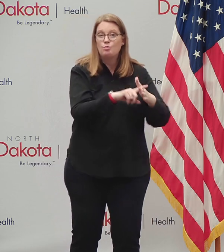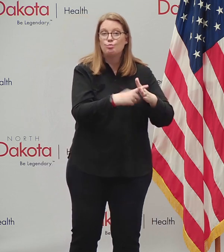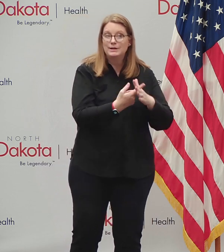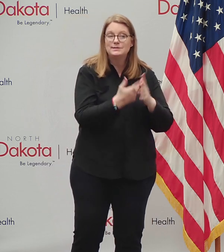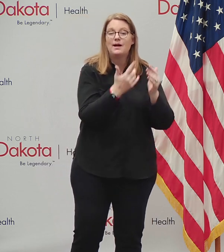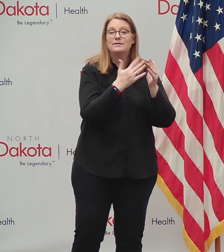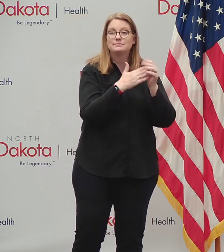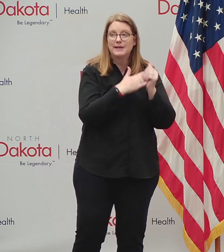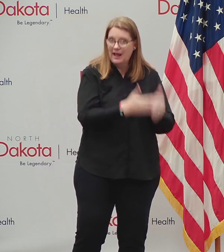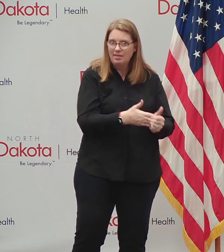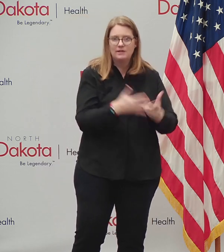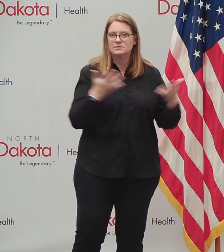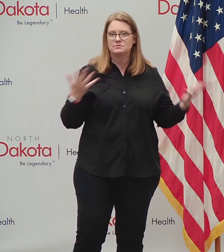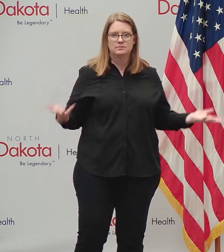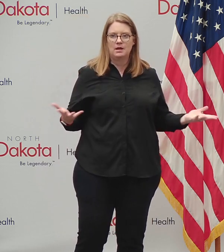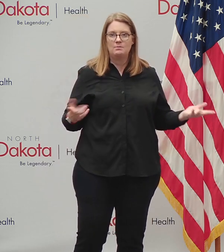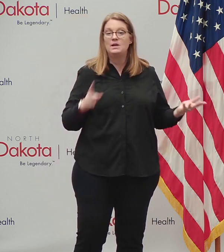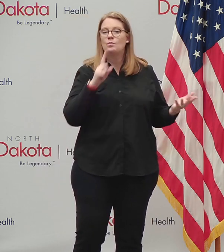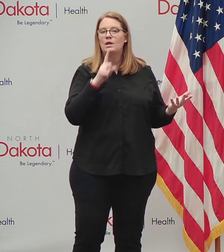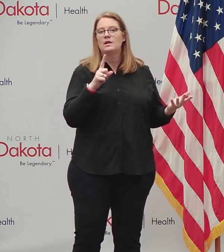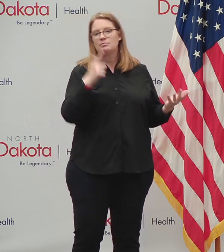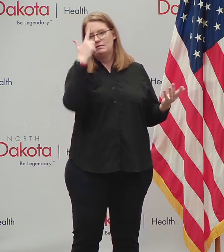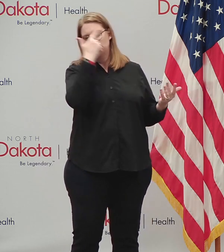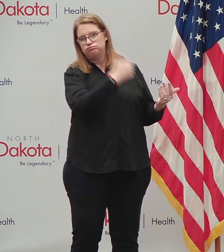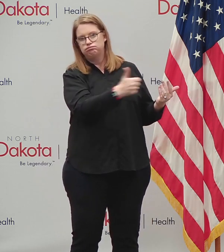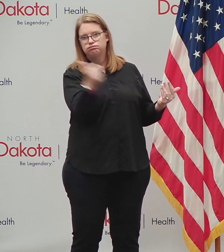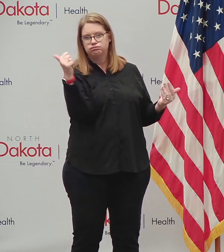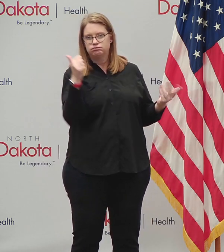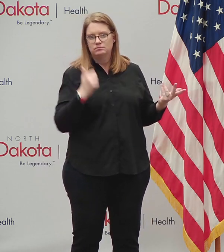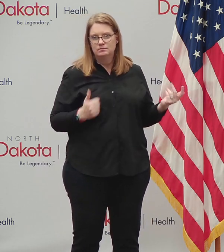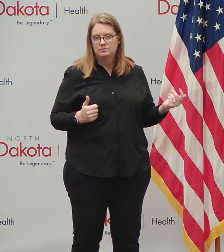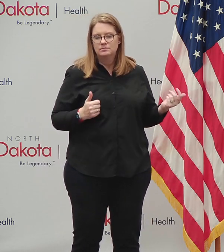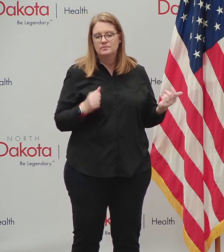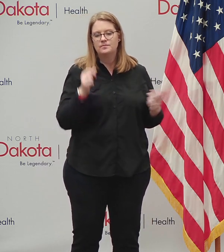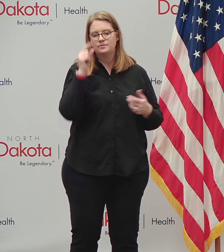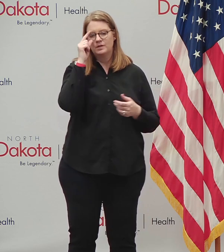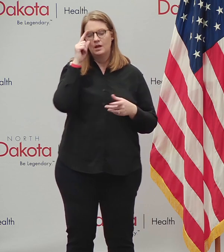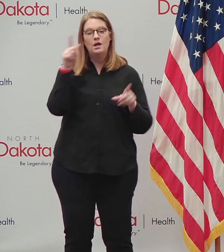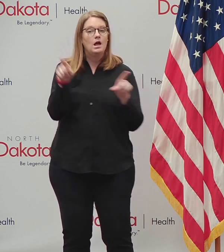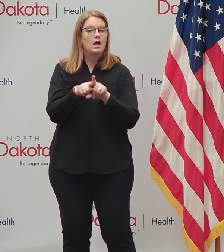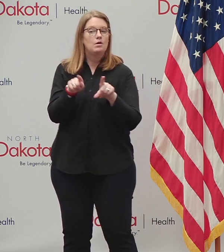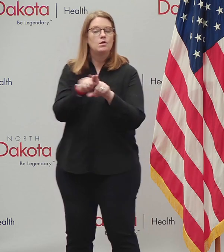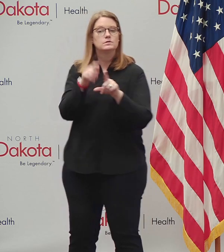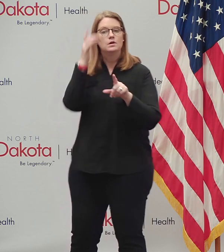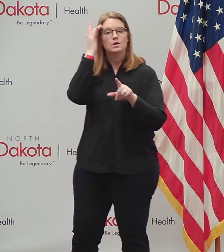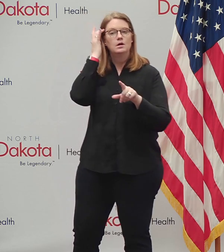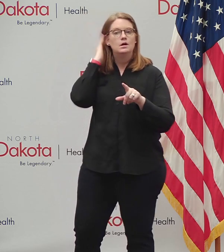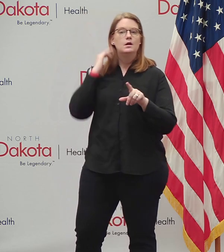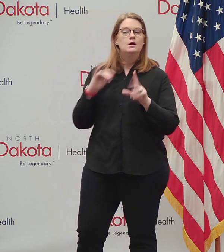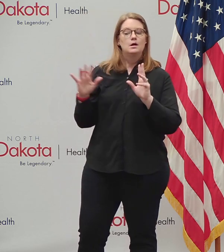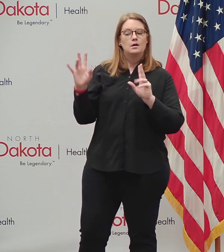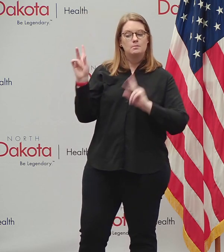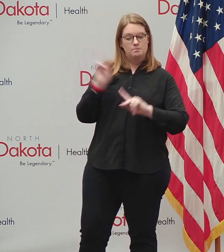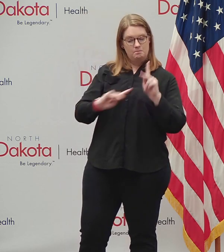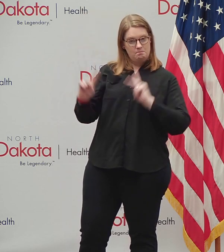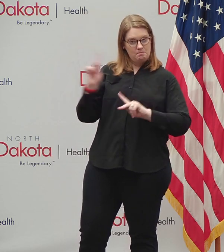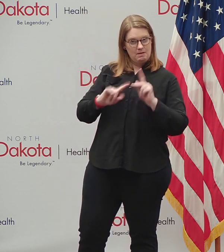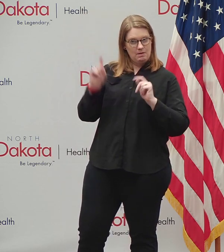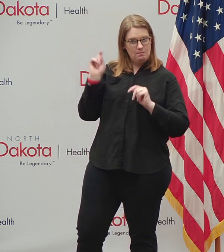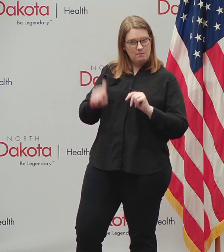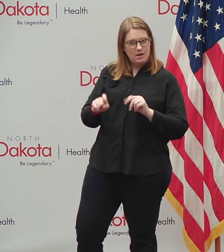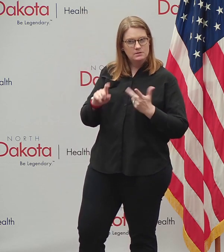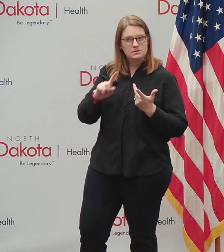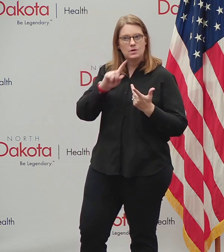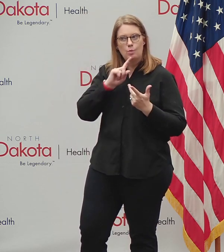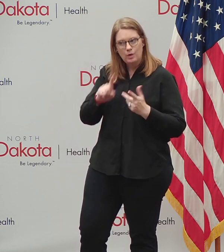community lever to pull to improve hospital capacity. Additionally, individuals need to continue to